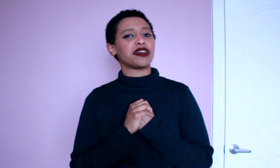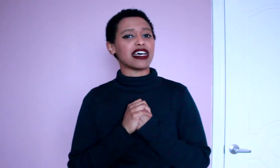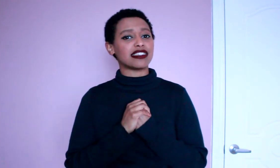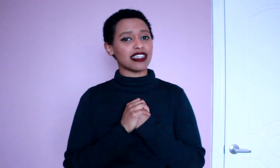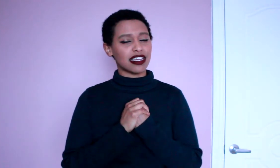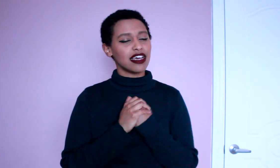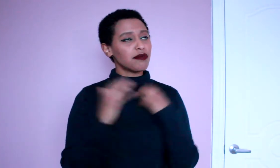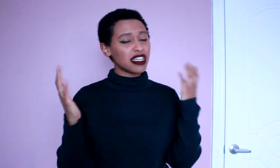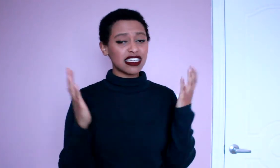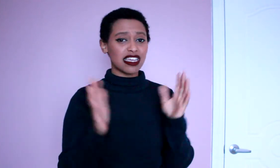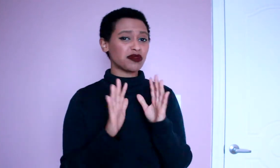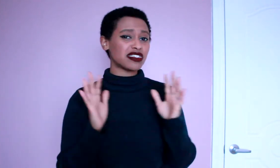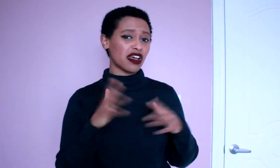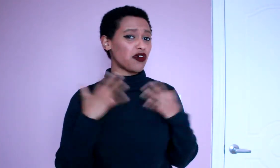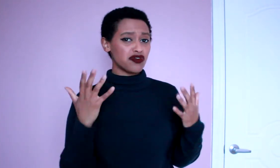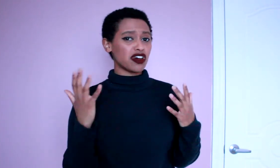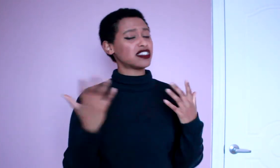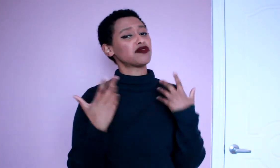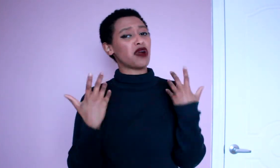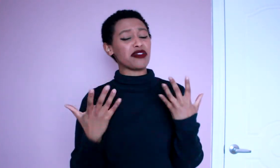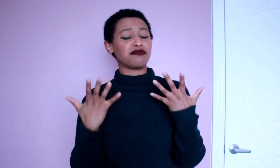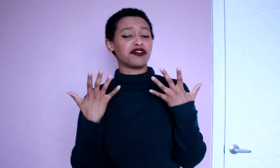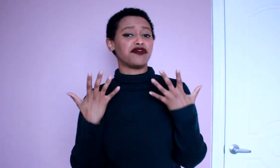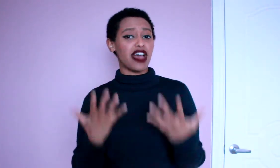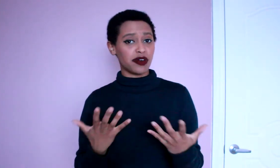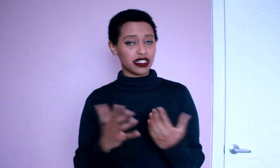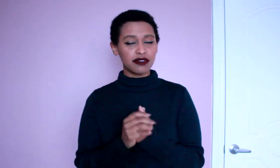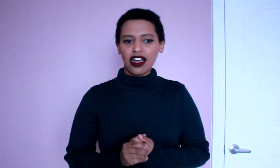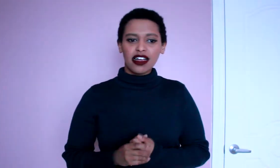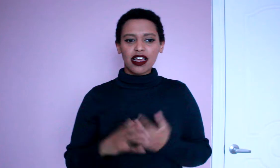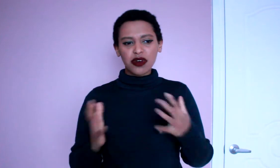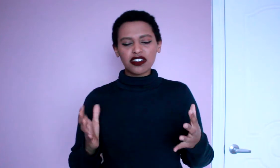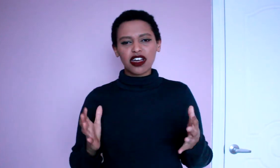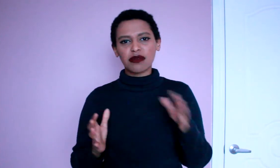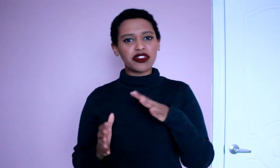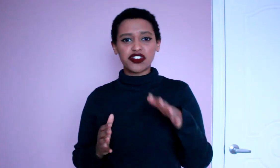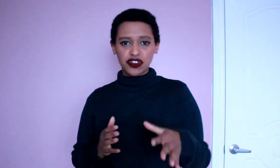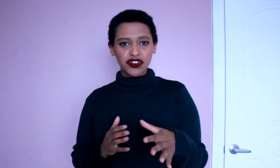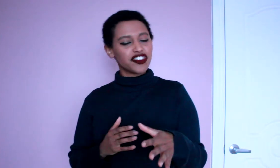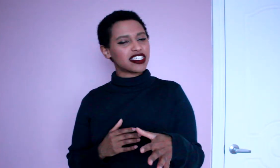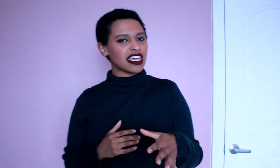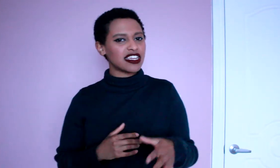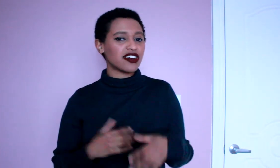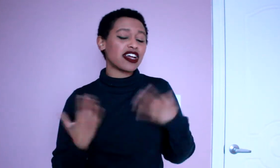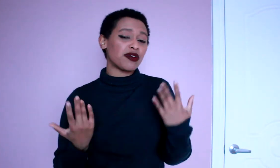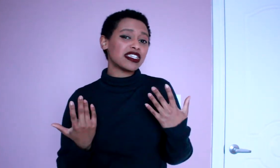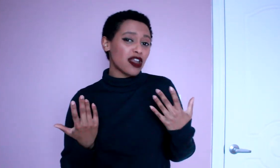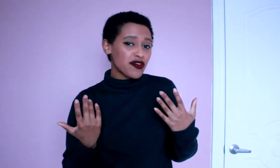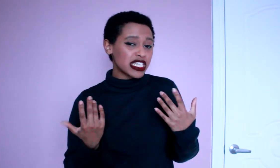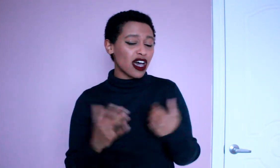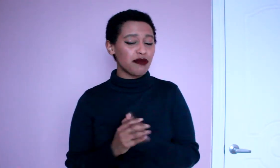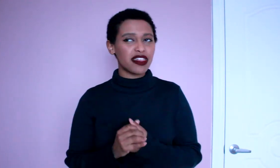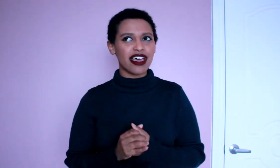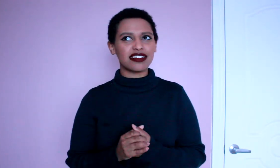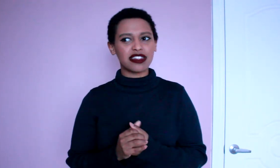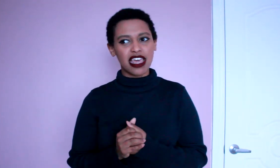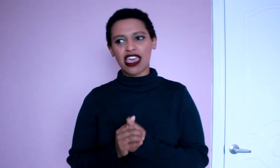with that scene but as I said it was overall still rather profound I want to talk about the Turtles for a second here I know I said off the top that they